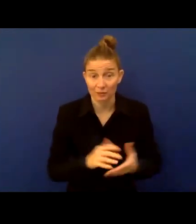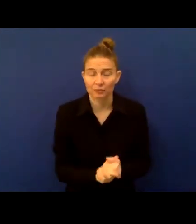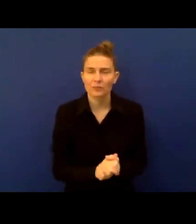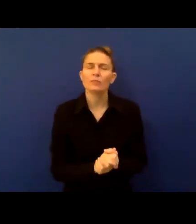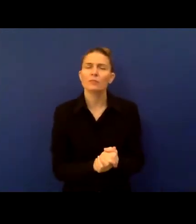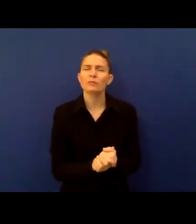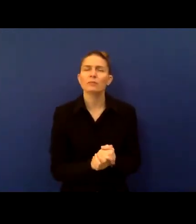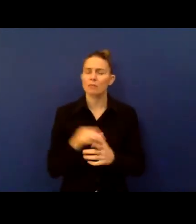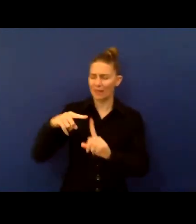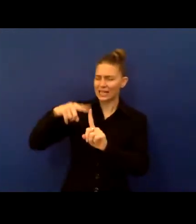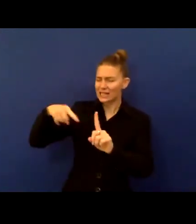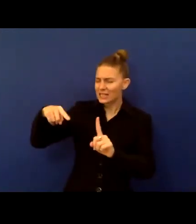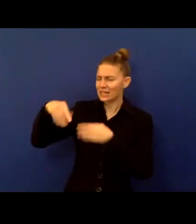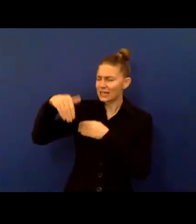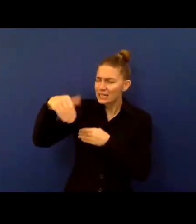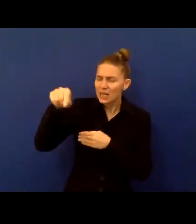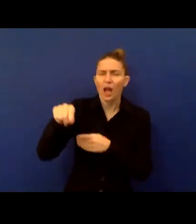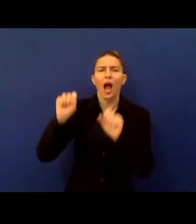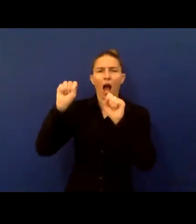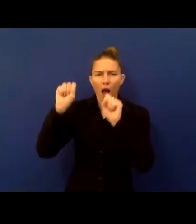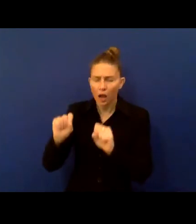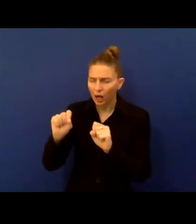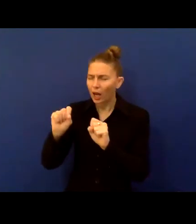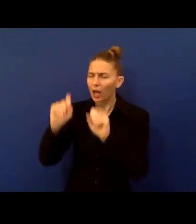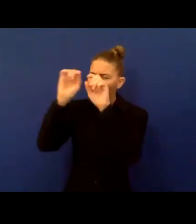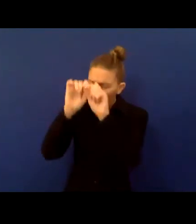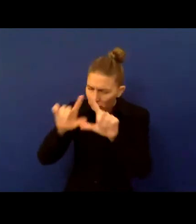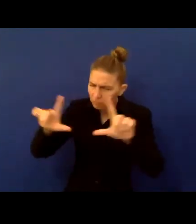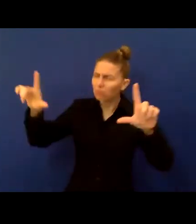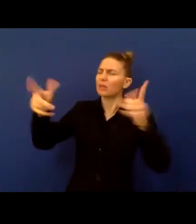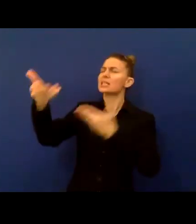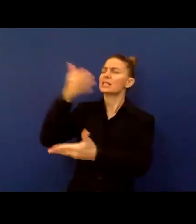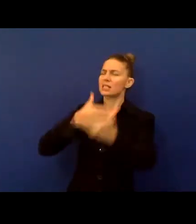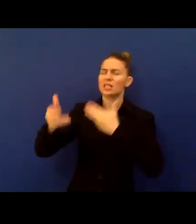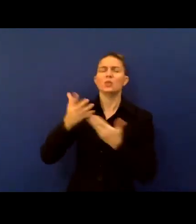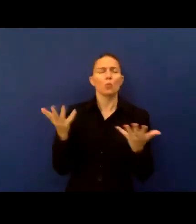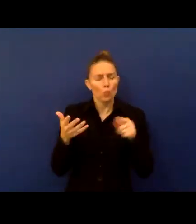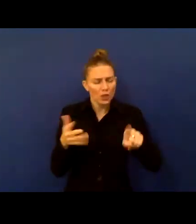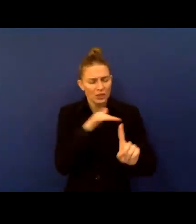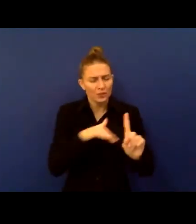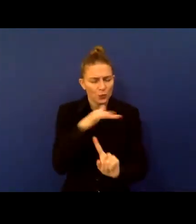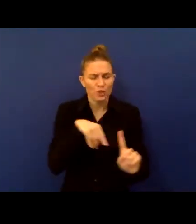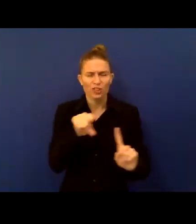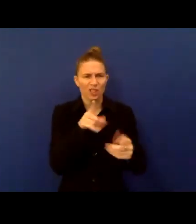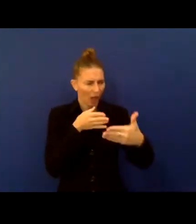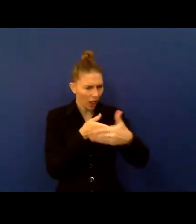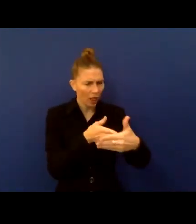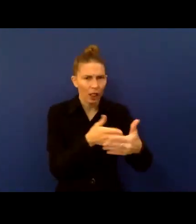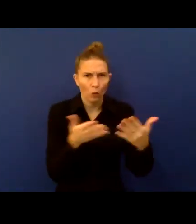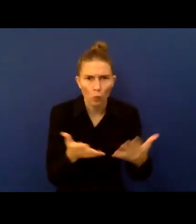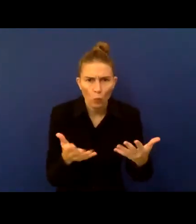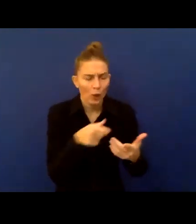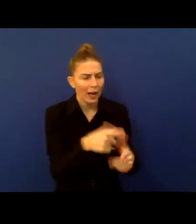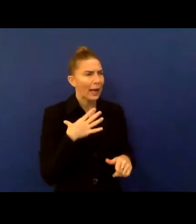about the situation we are facing and the situation people are facing. What is needed, by whom